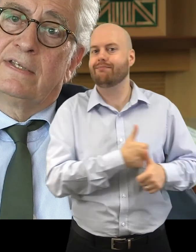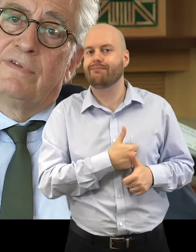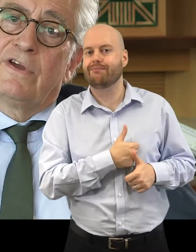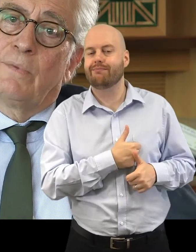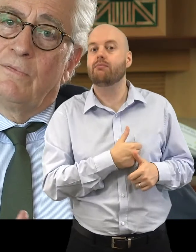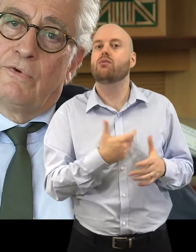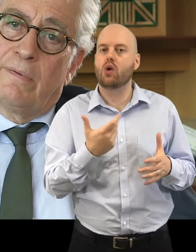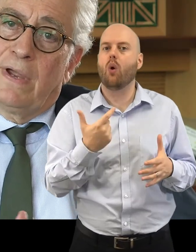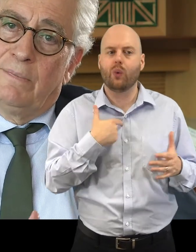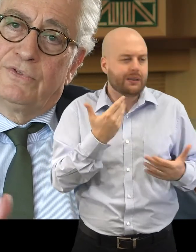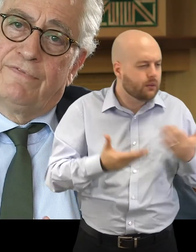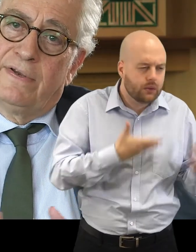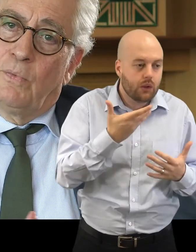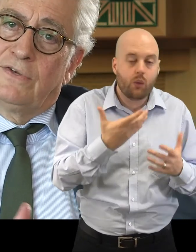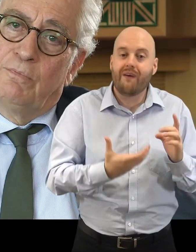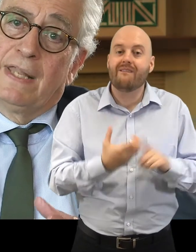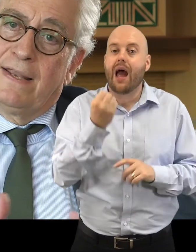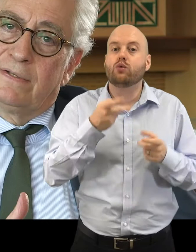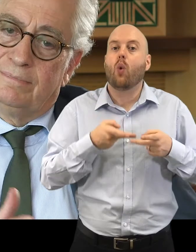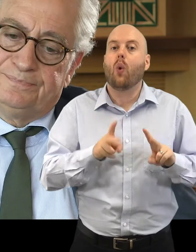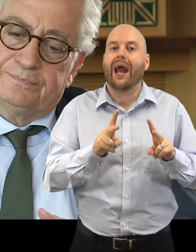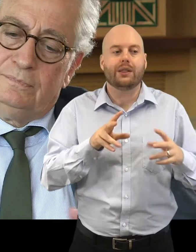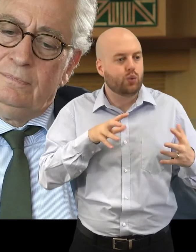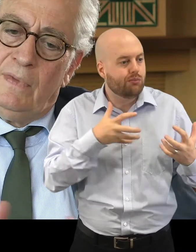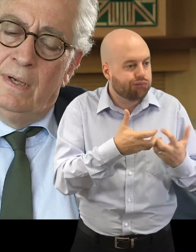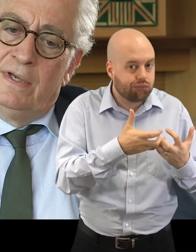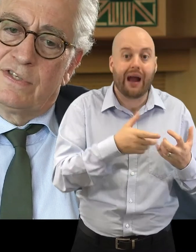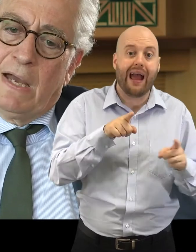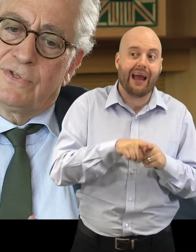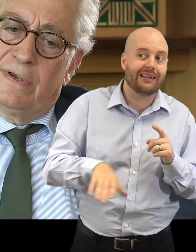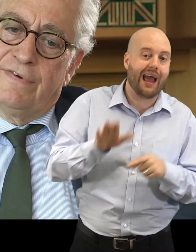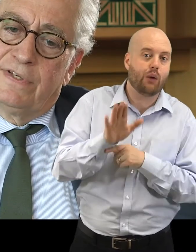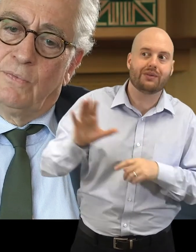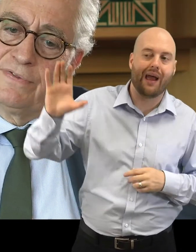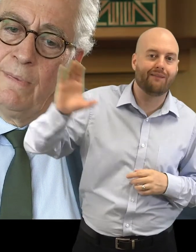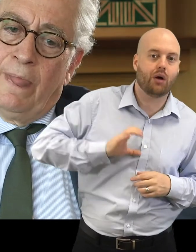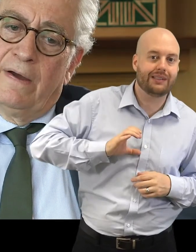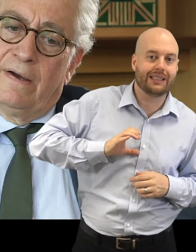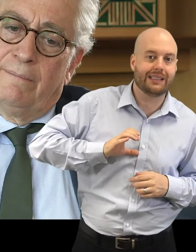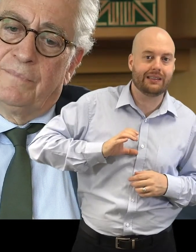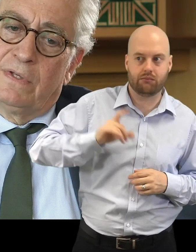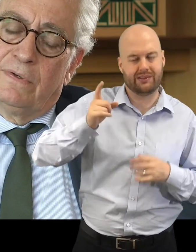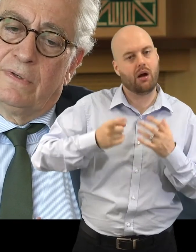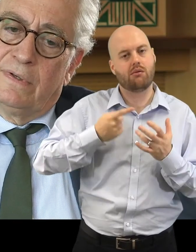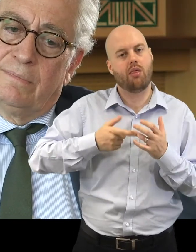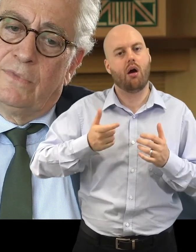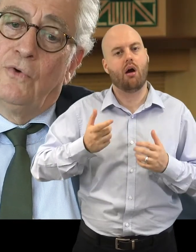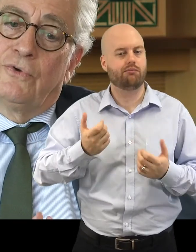And even there, we were able to find a way to blend some outside funding with owner